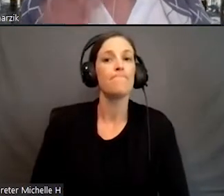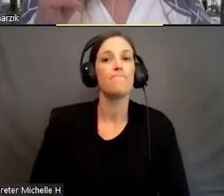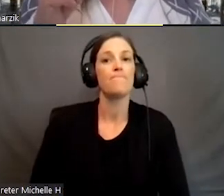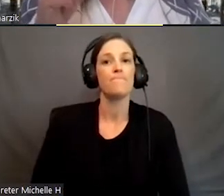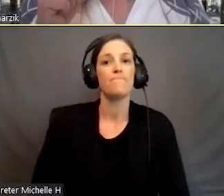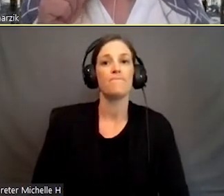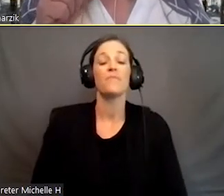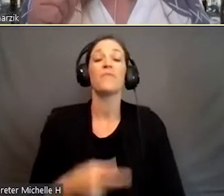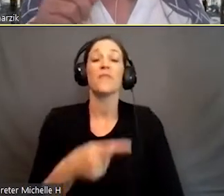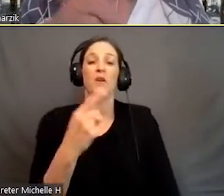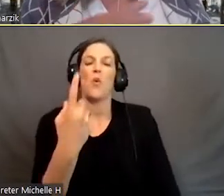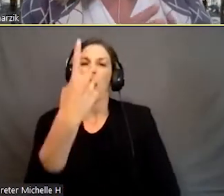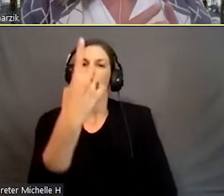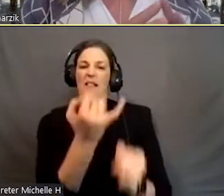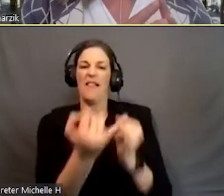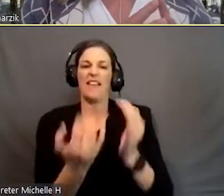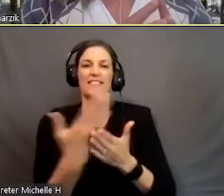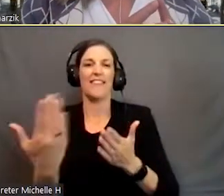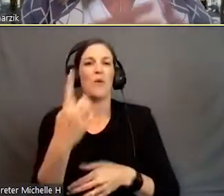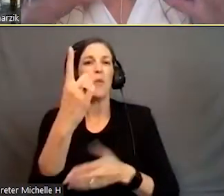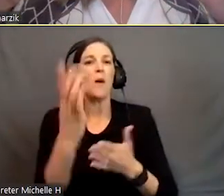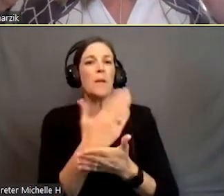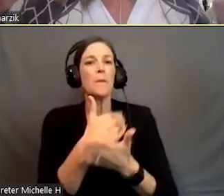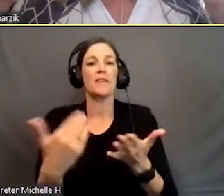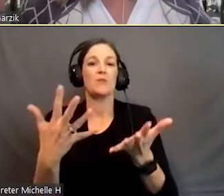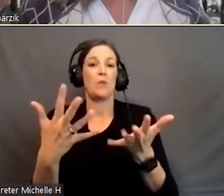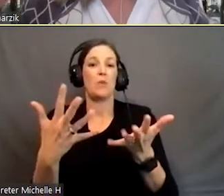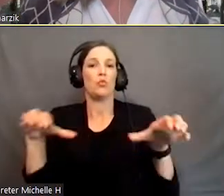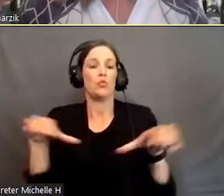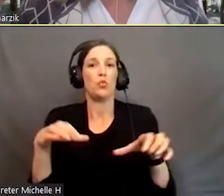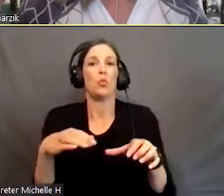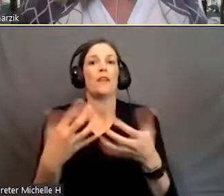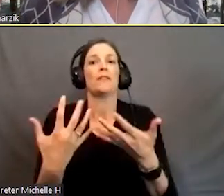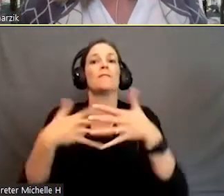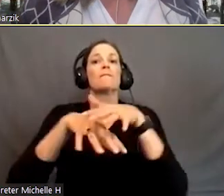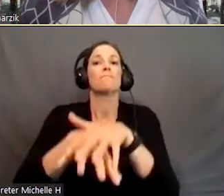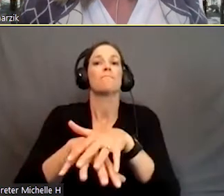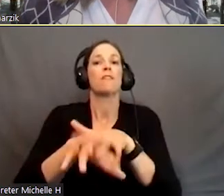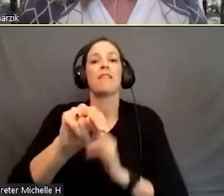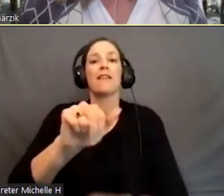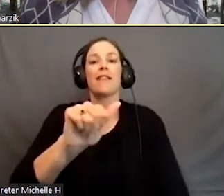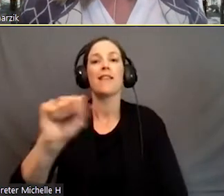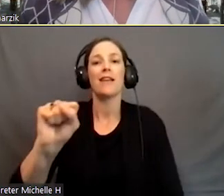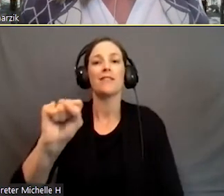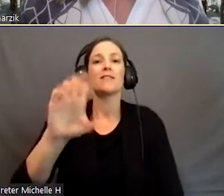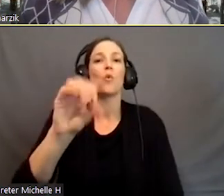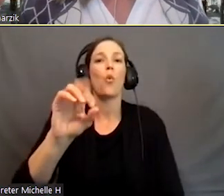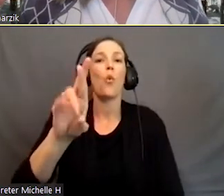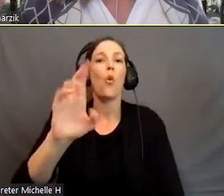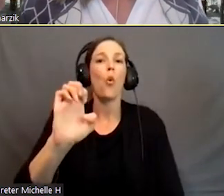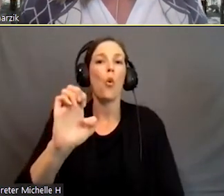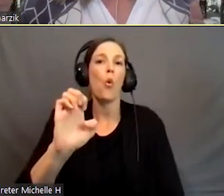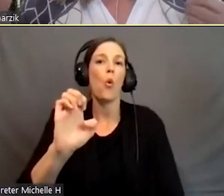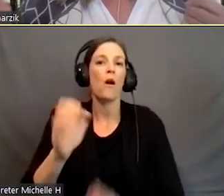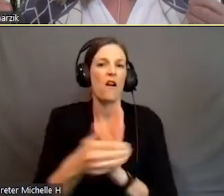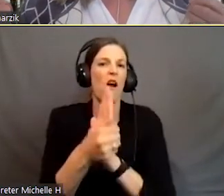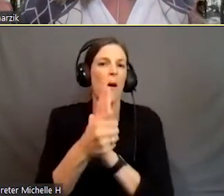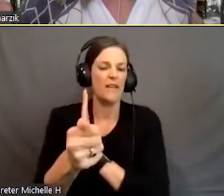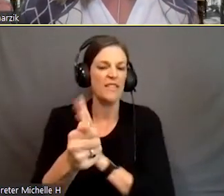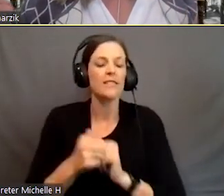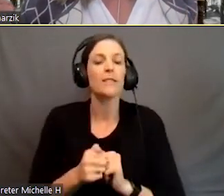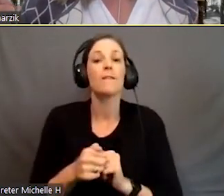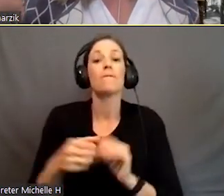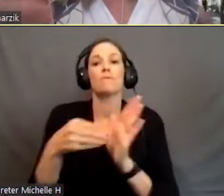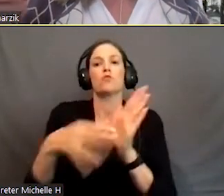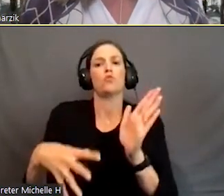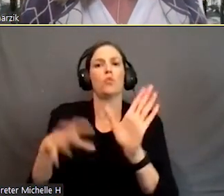You know, one last thing, one of the pieces that we would like to do this is embed the NACE core competencies as well, to be able to have a student be